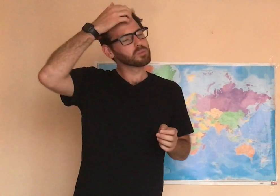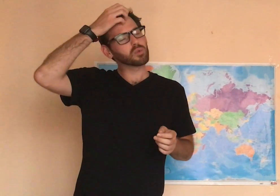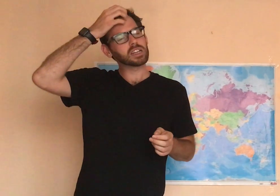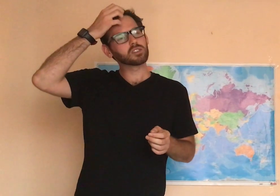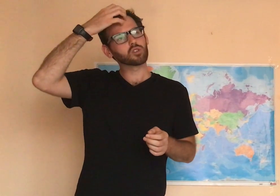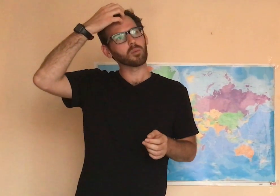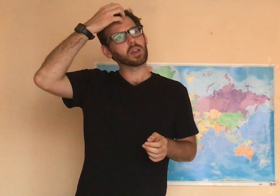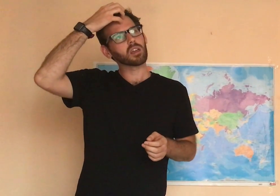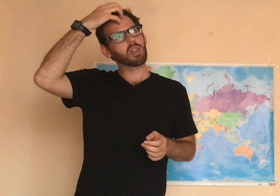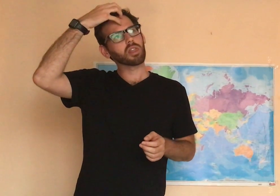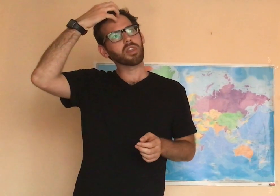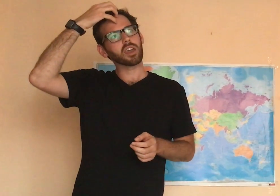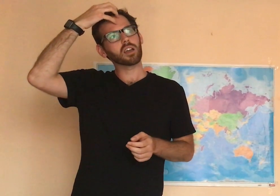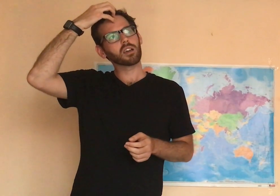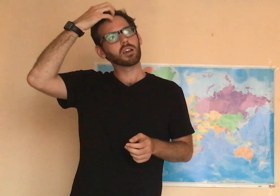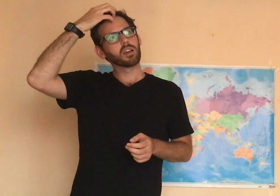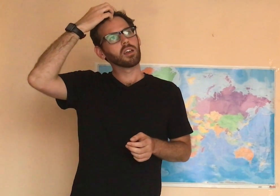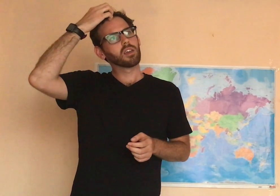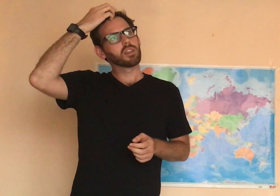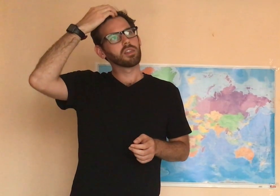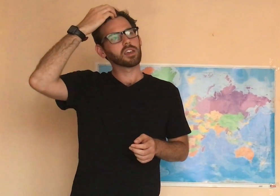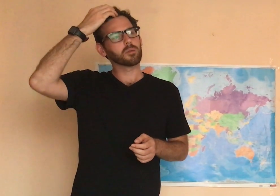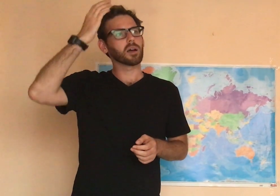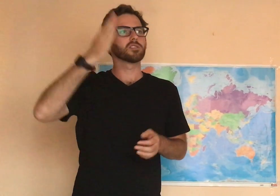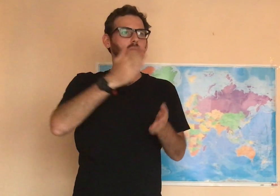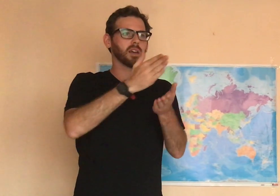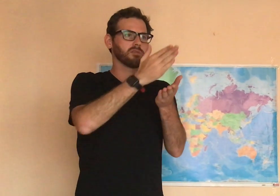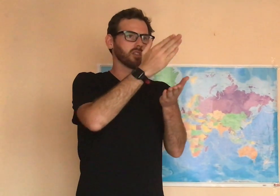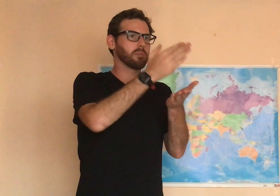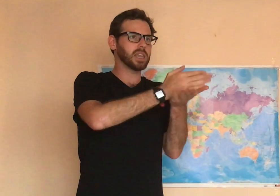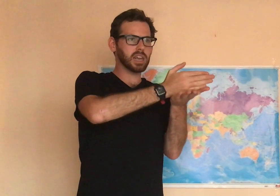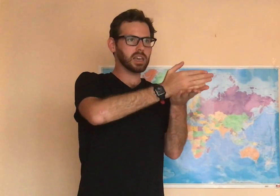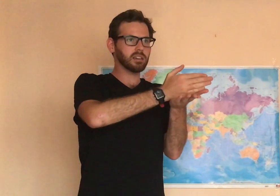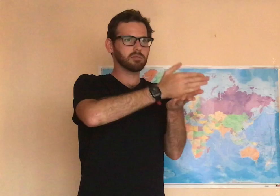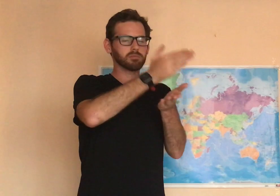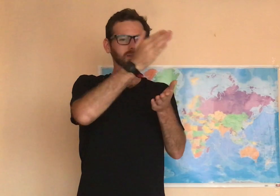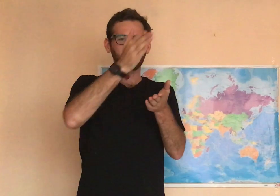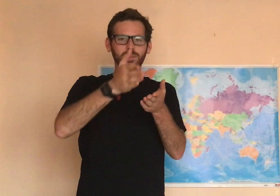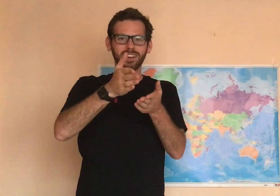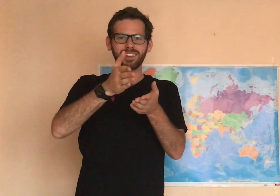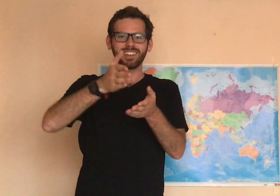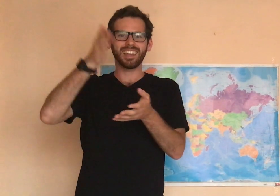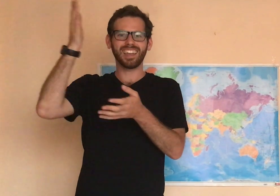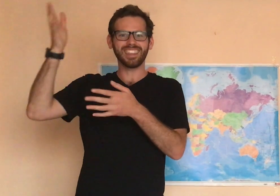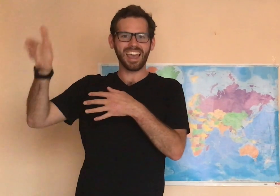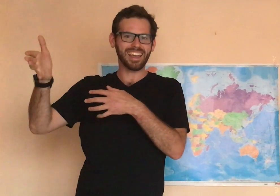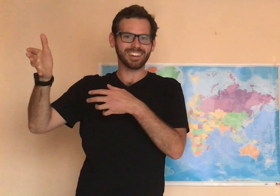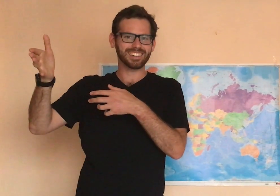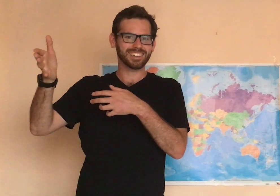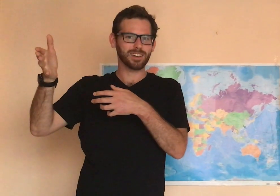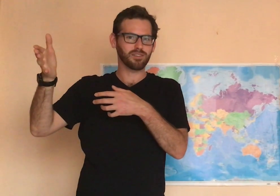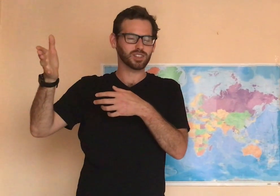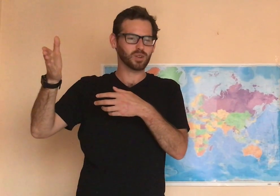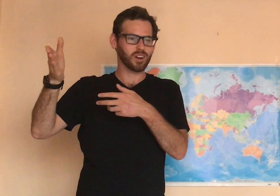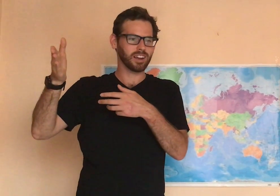some brainstorming. Think. Think about it. So, we have the beginning, the middle, and the end of the story.